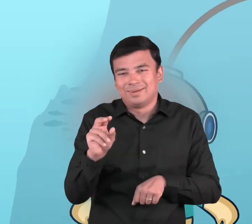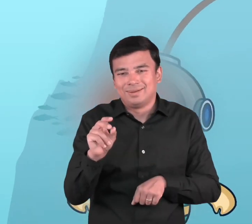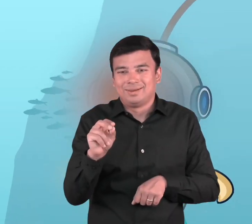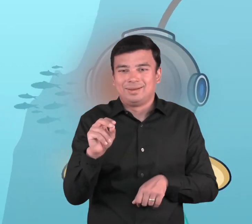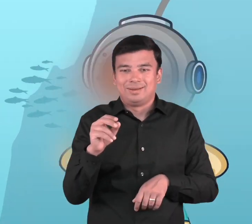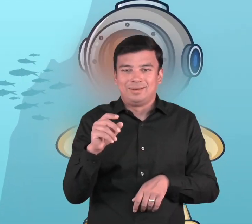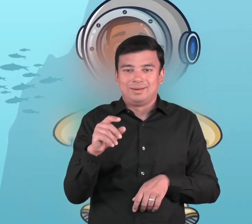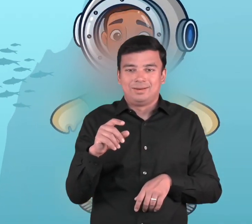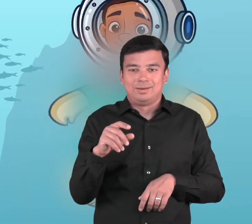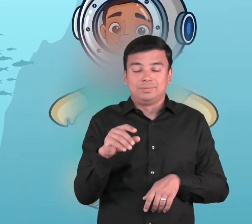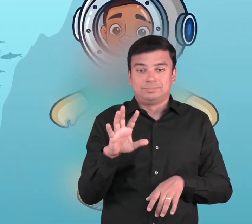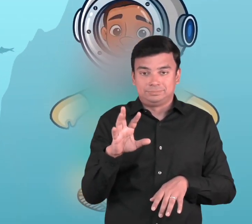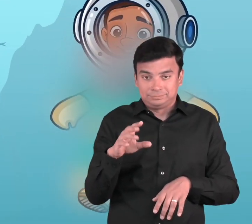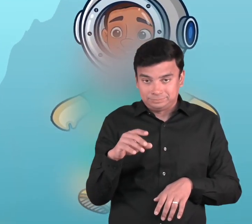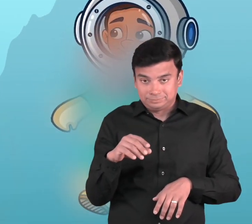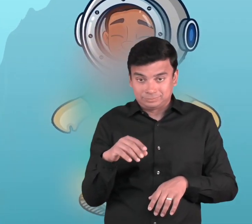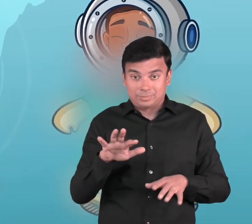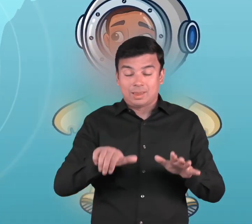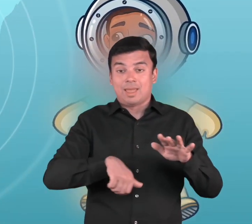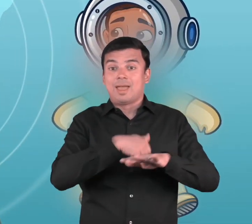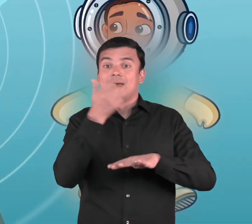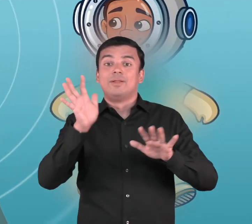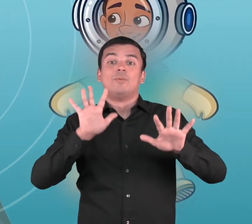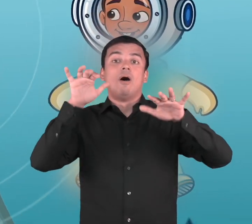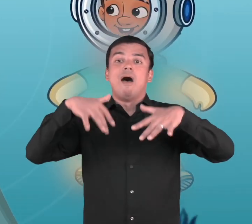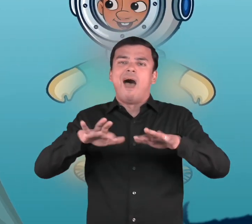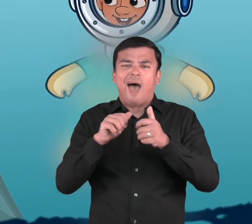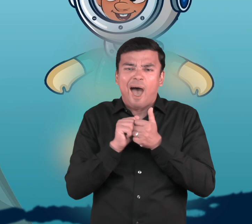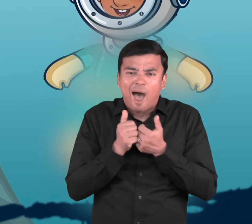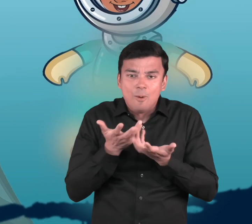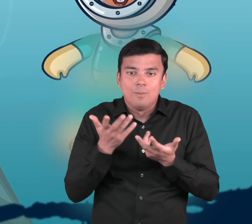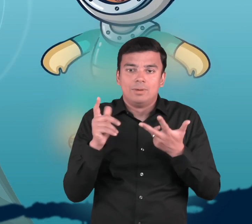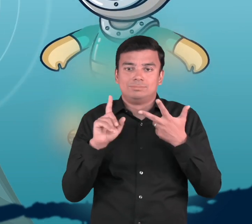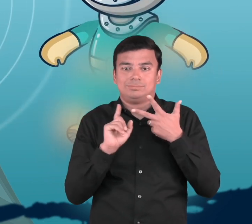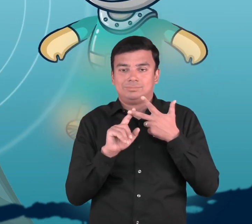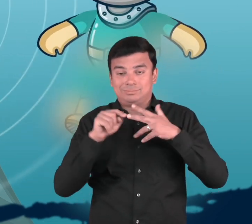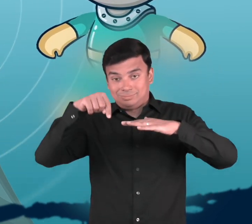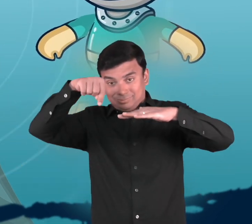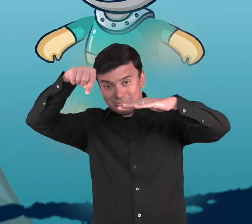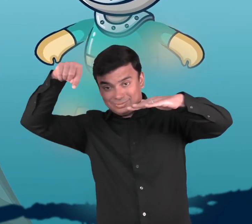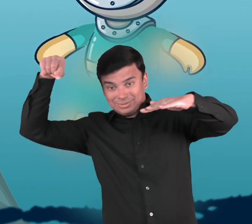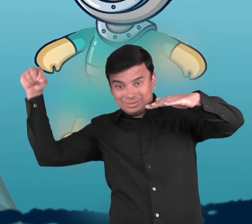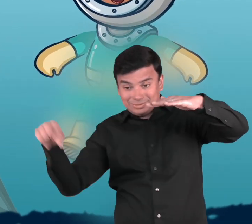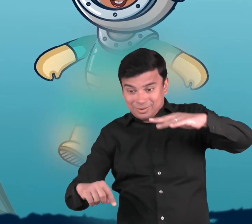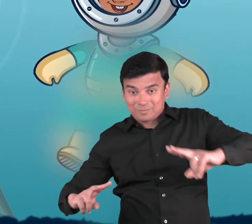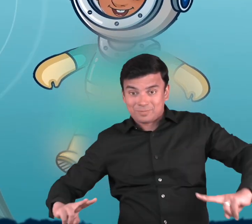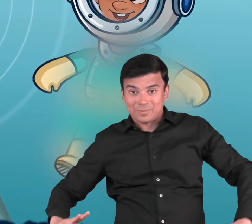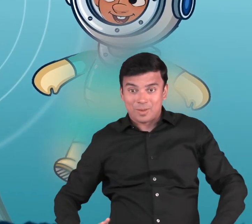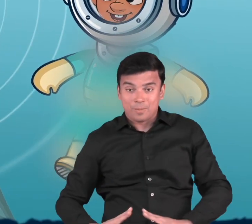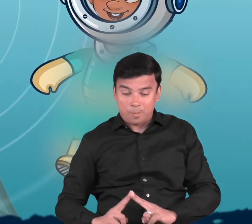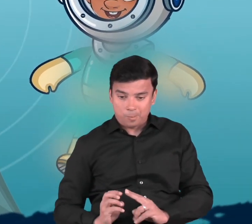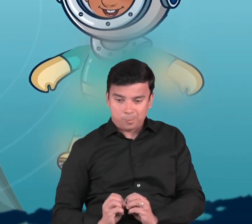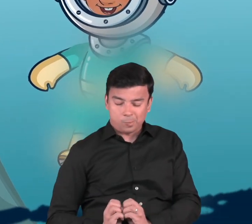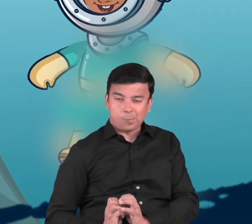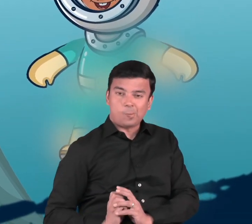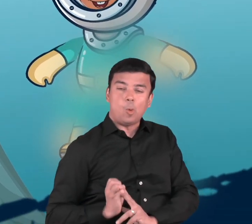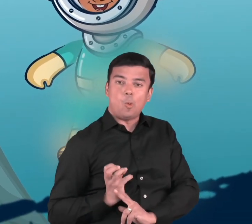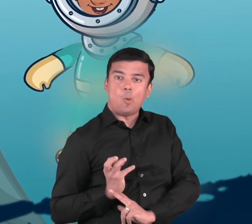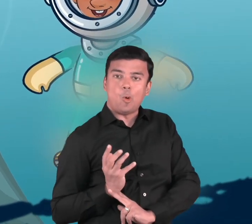form is through underwater explosions. Volcanoes and earthquakes can happen under the ocean,